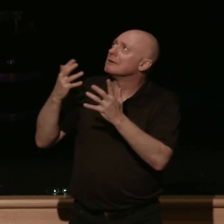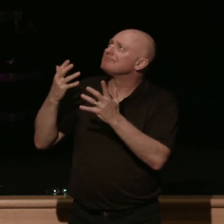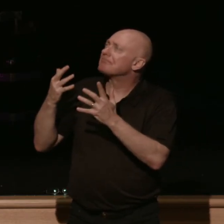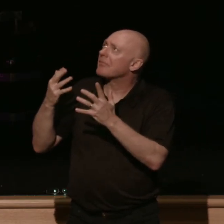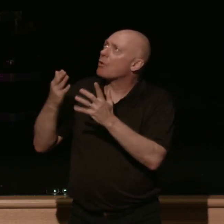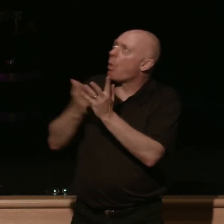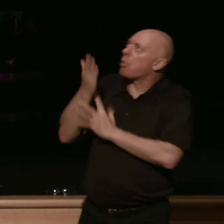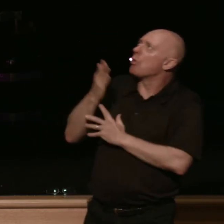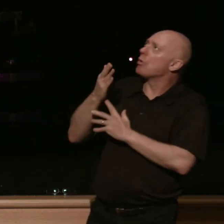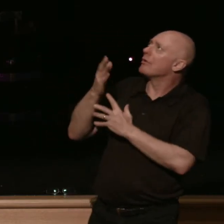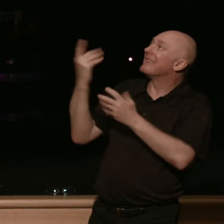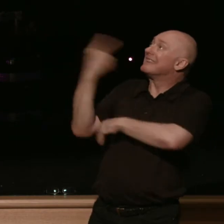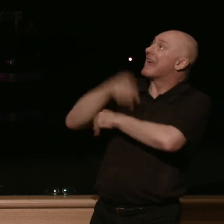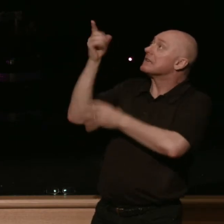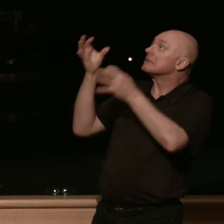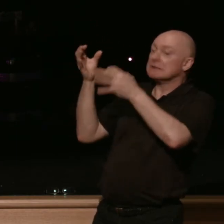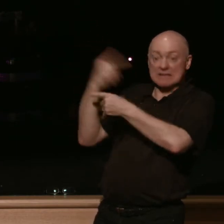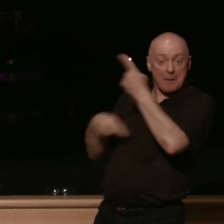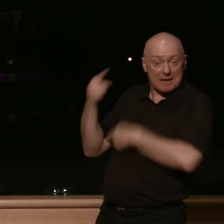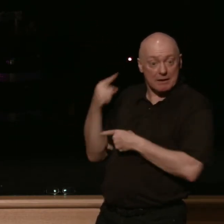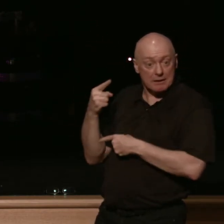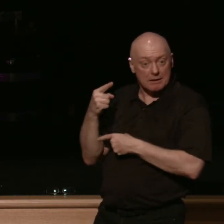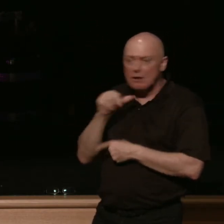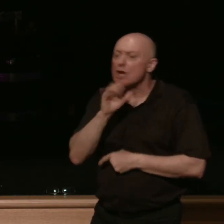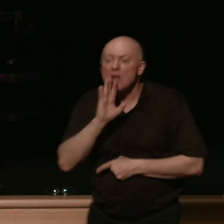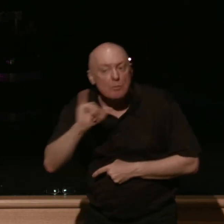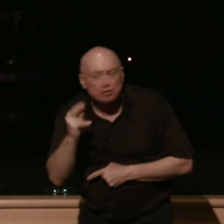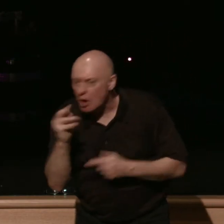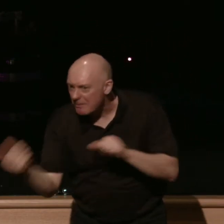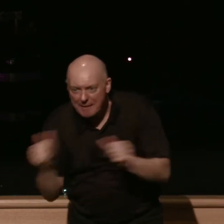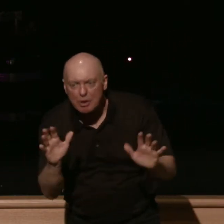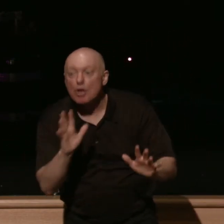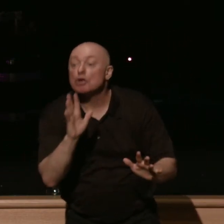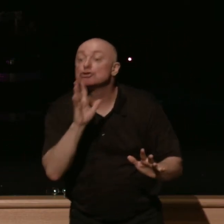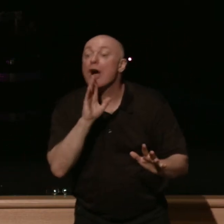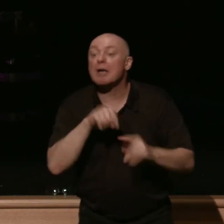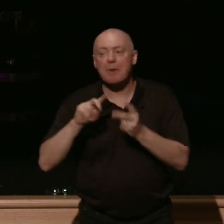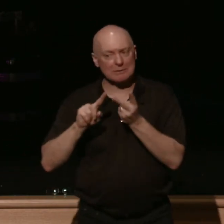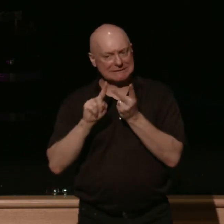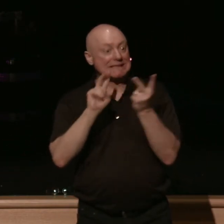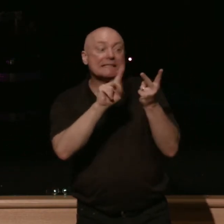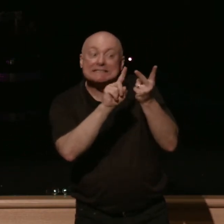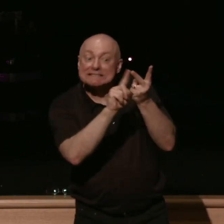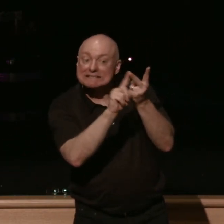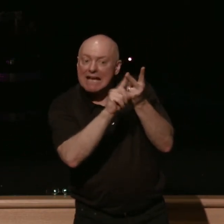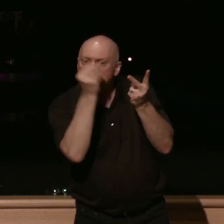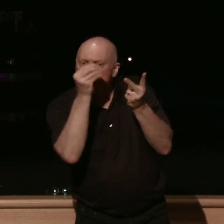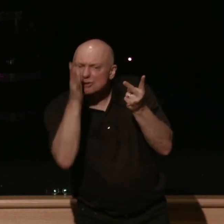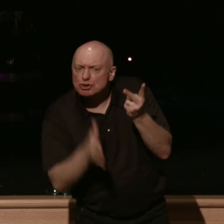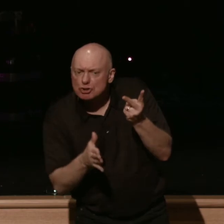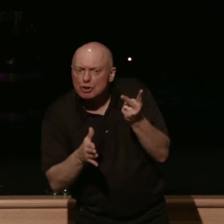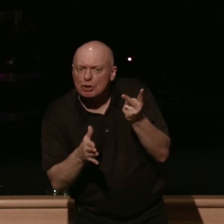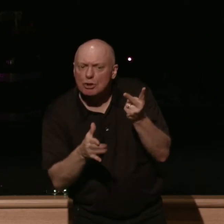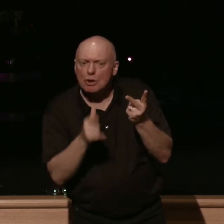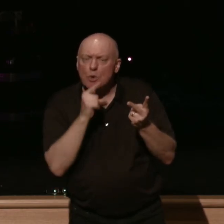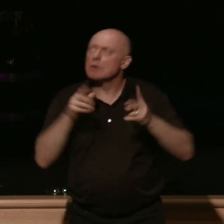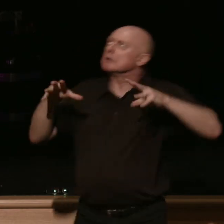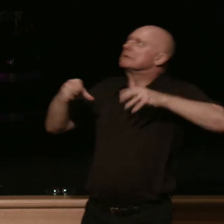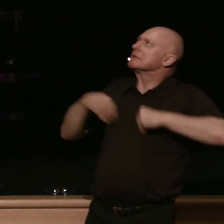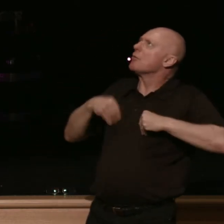remember we're not talking about malachi we're not talking about john the baptist anymore we're talking about the second messenger who can endure the day of his coming who can stand when he